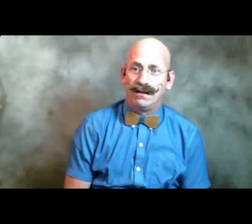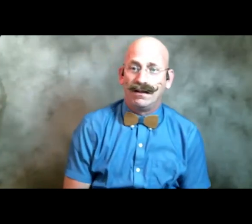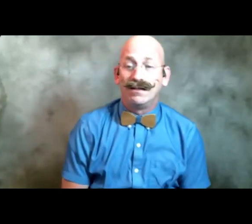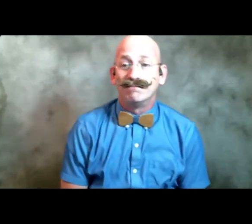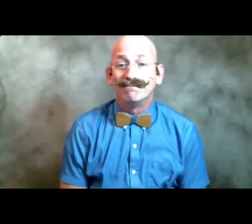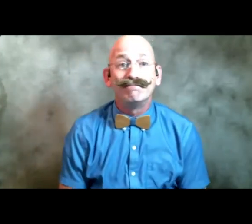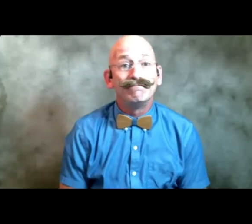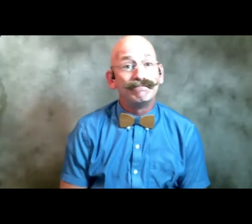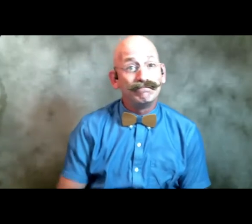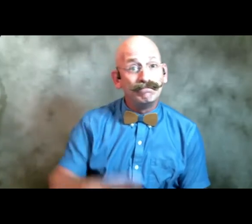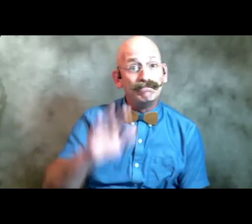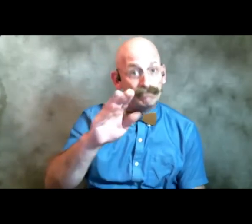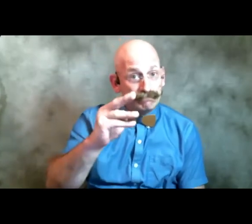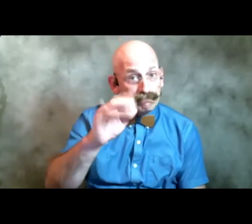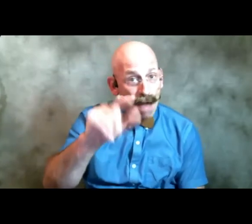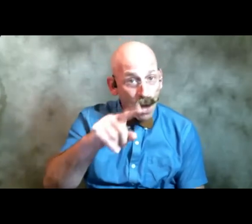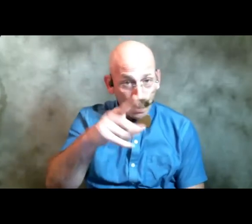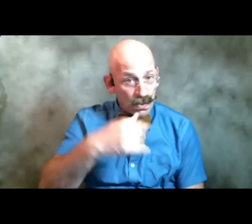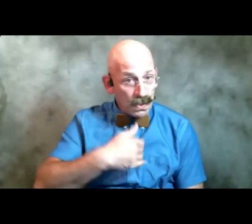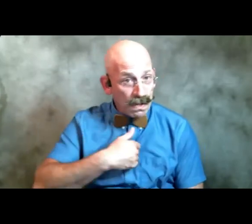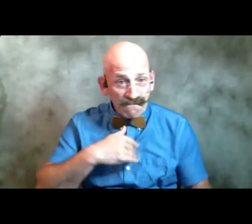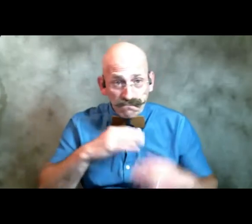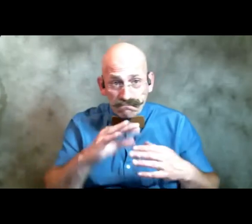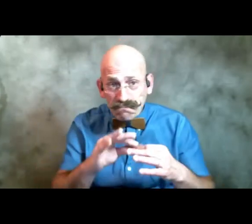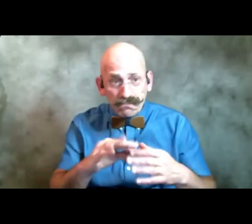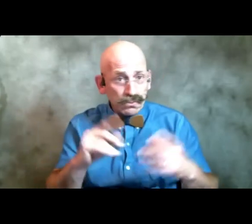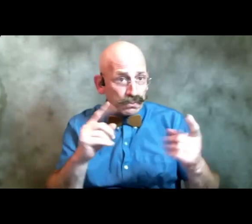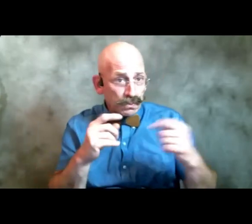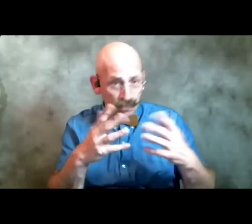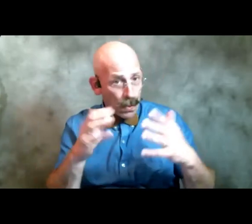Michael do you want to ask something here or do you want me to go on